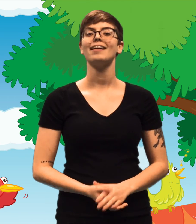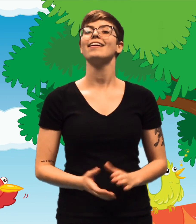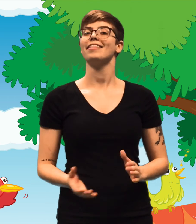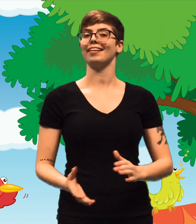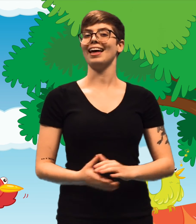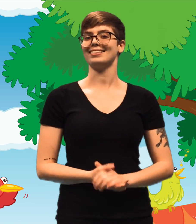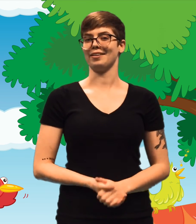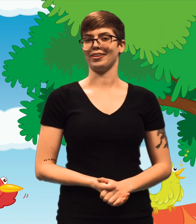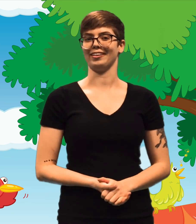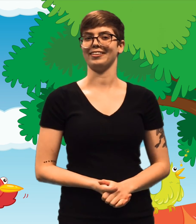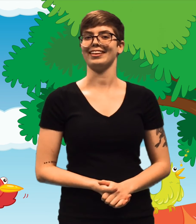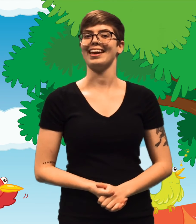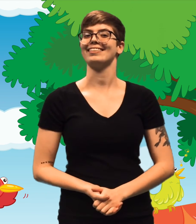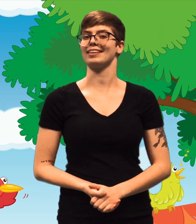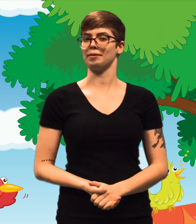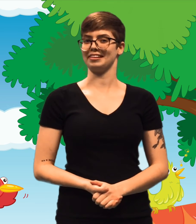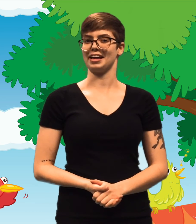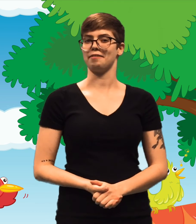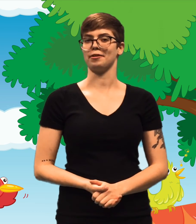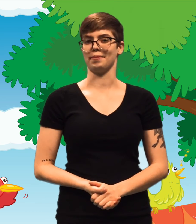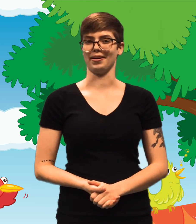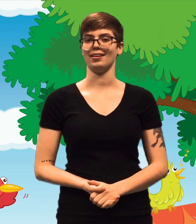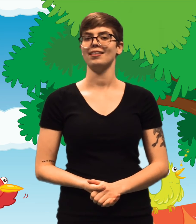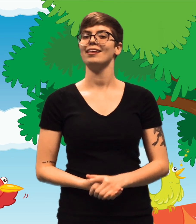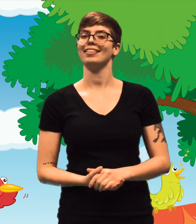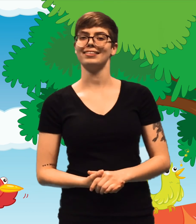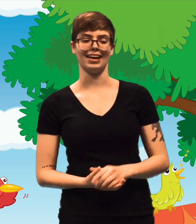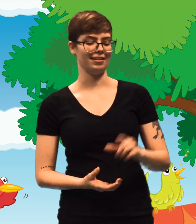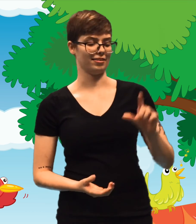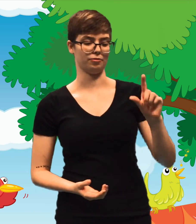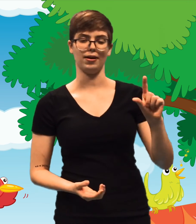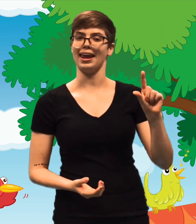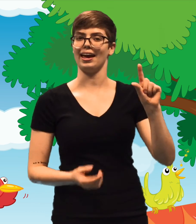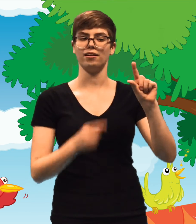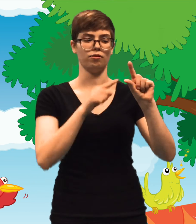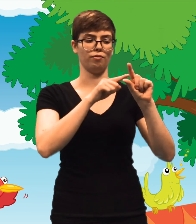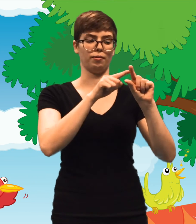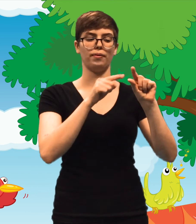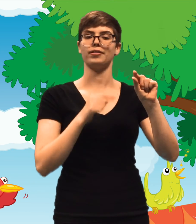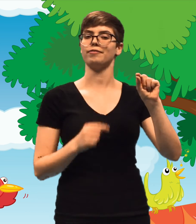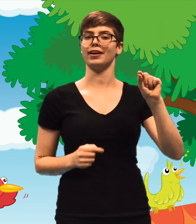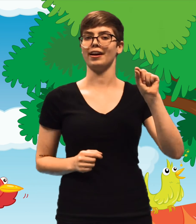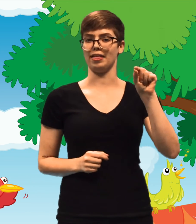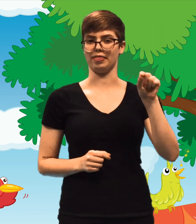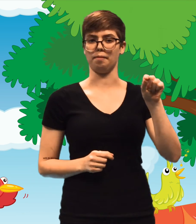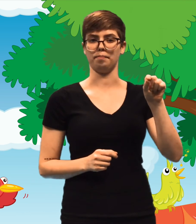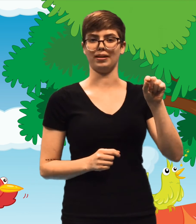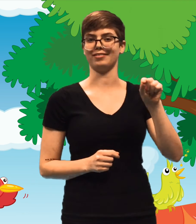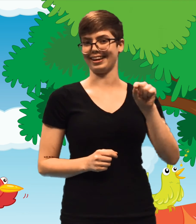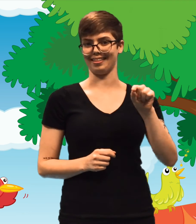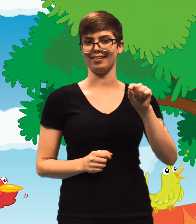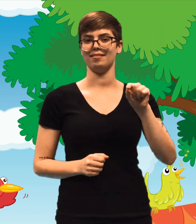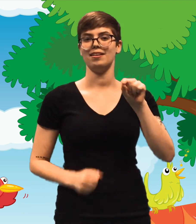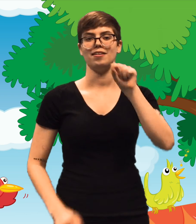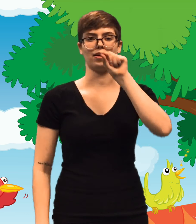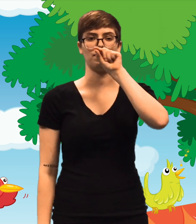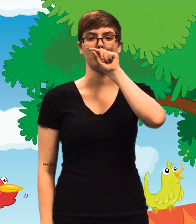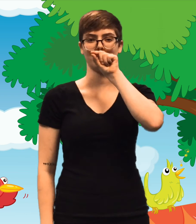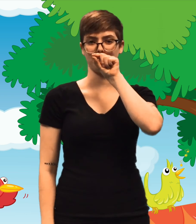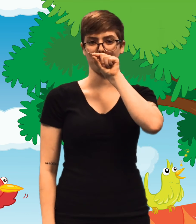The last sign we're going to learn today is going to be the sign for bird. This sign uses one hand with your pointer finger and thumb pinch together. You're going to move this up in front